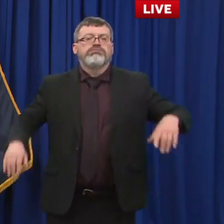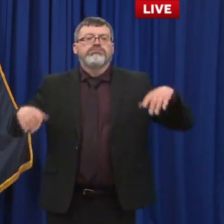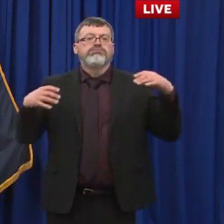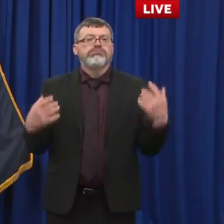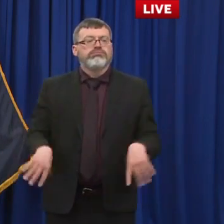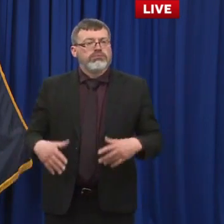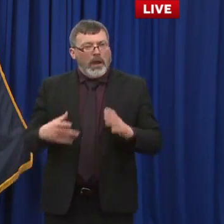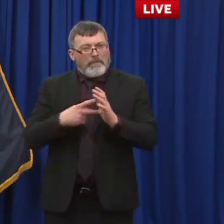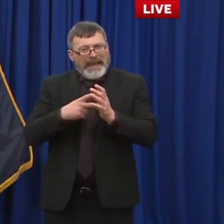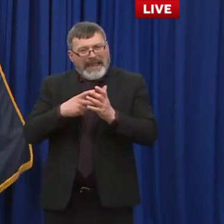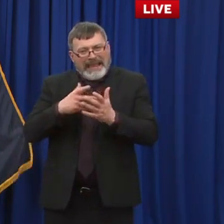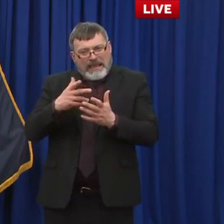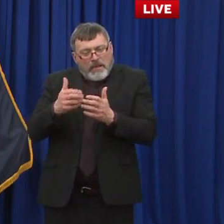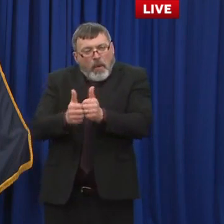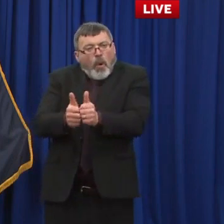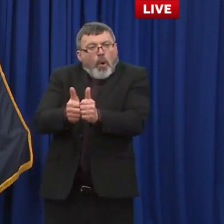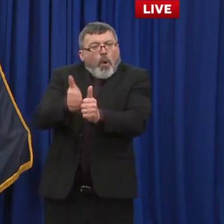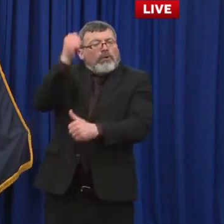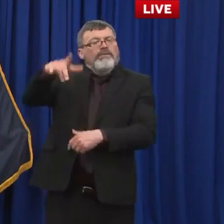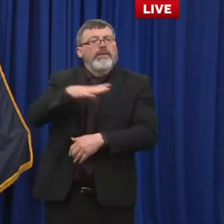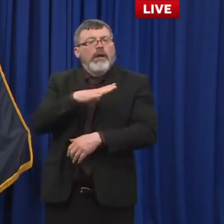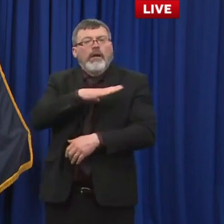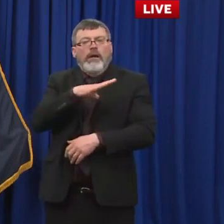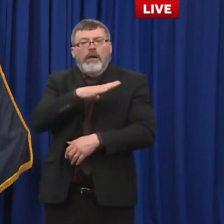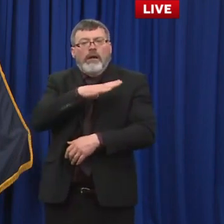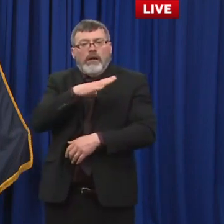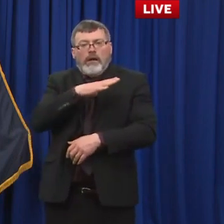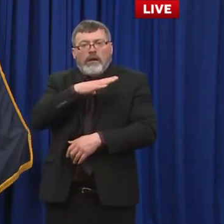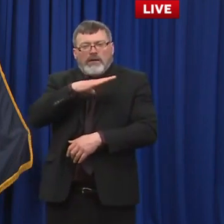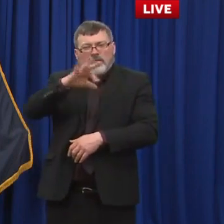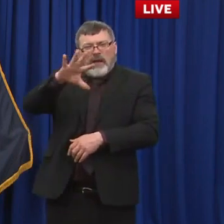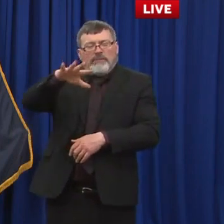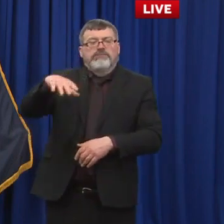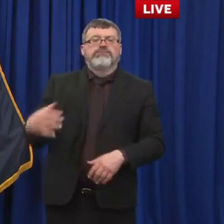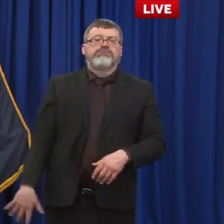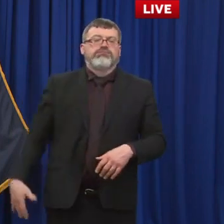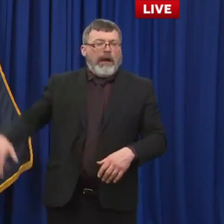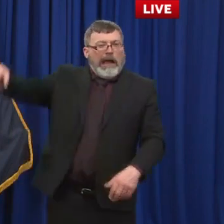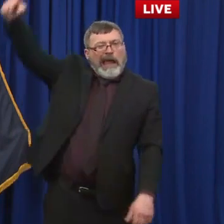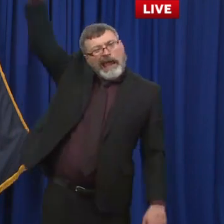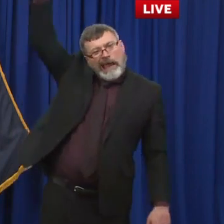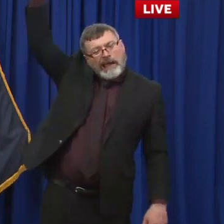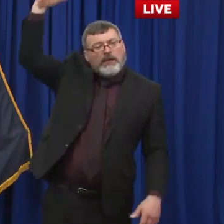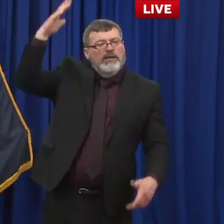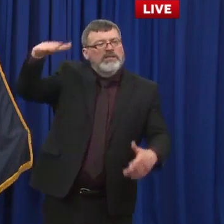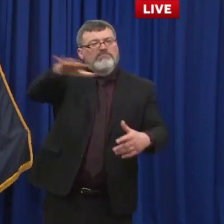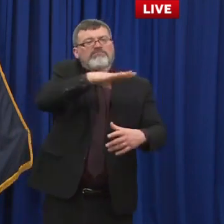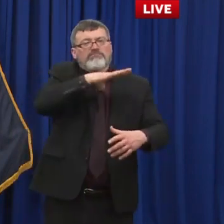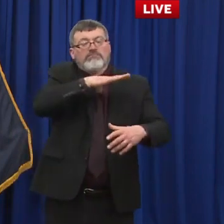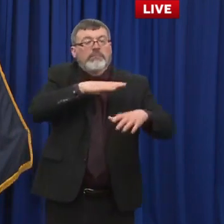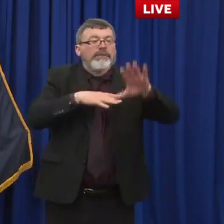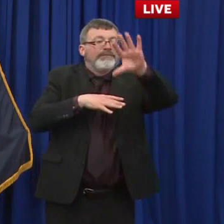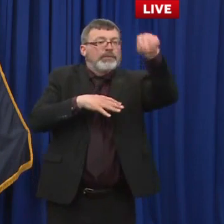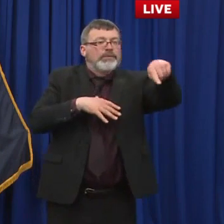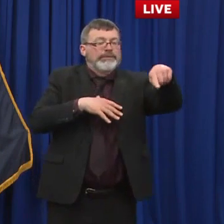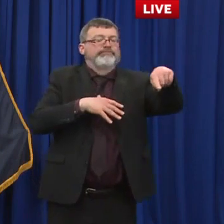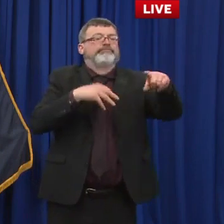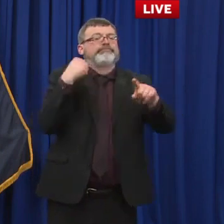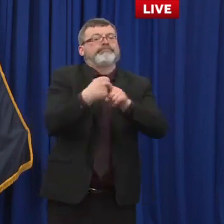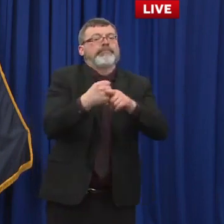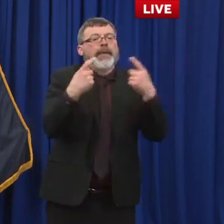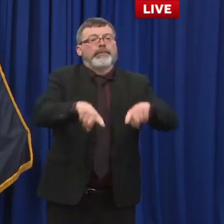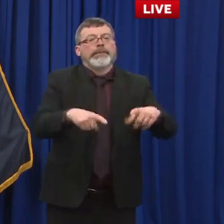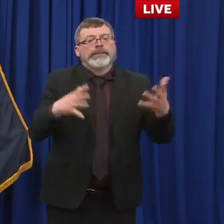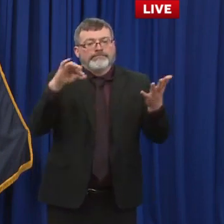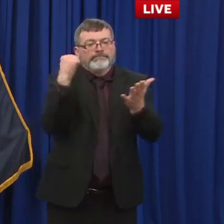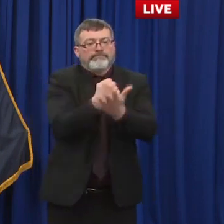even though they're fully vaccinated isn't a shock that was always uh kind of built into the numbers and the expectation unfortunately we knew that that could happen just like folks